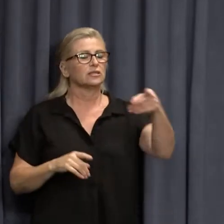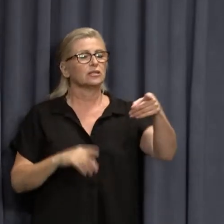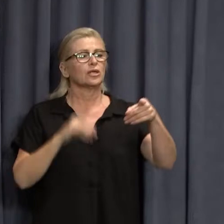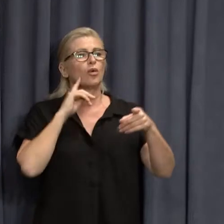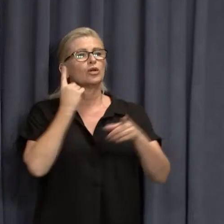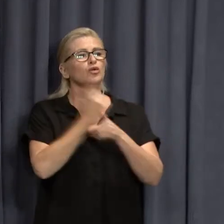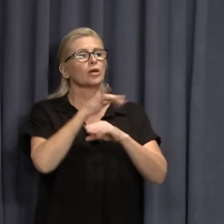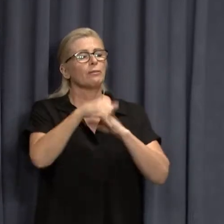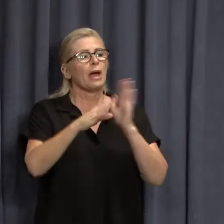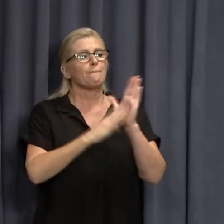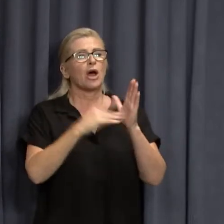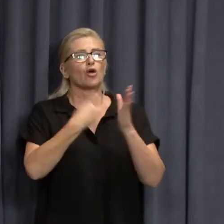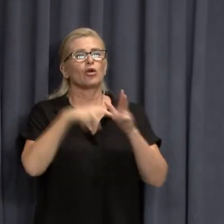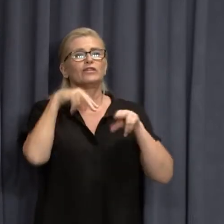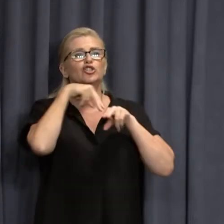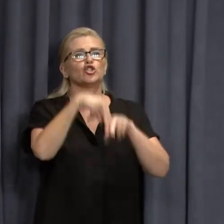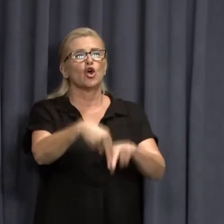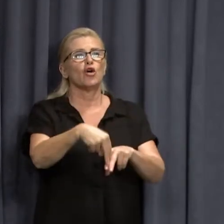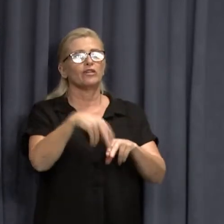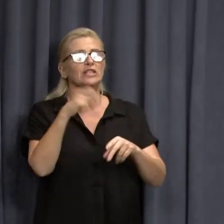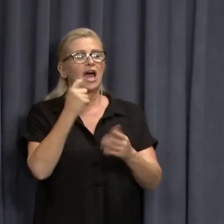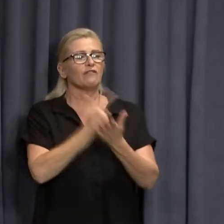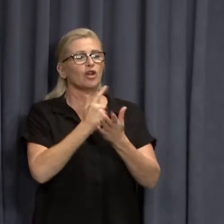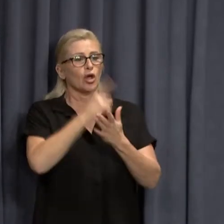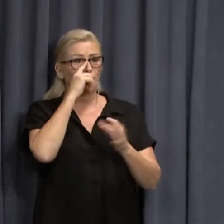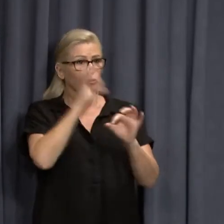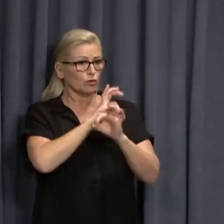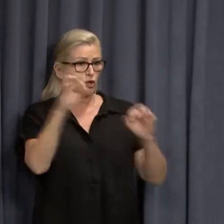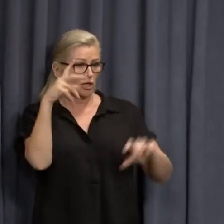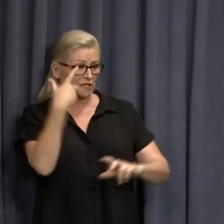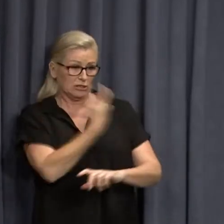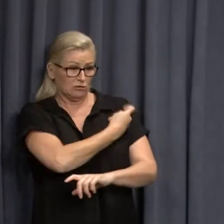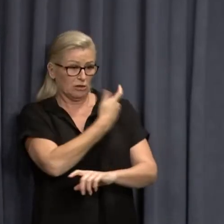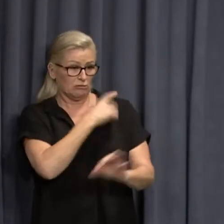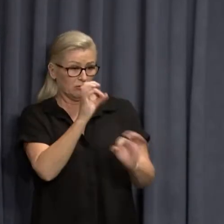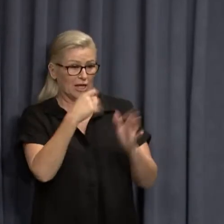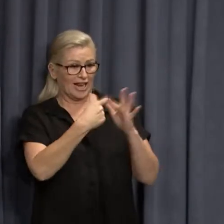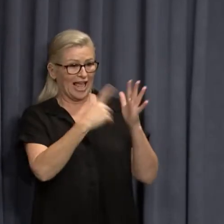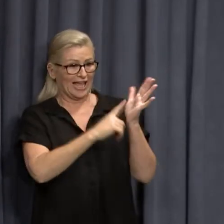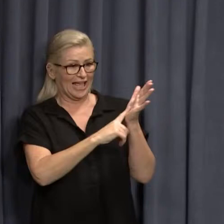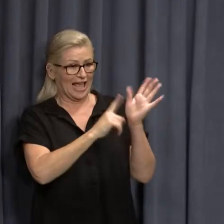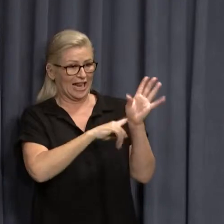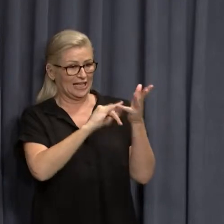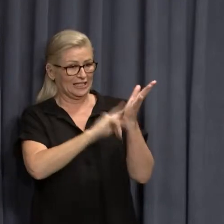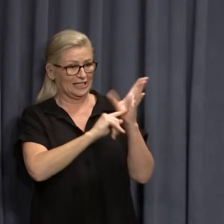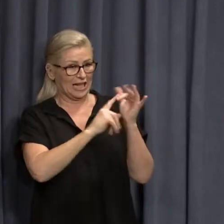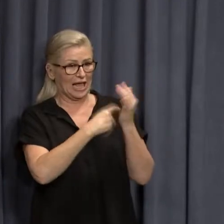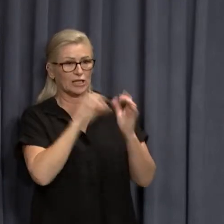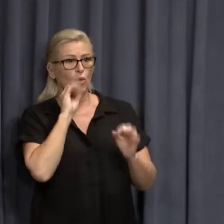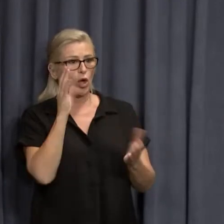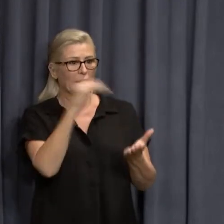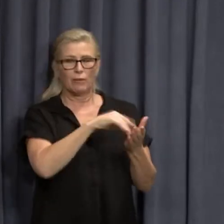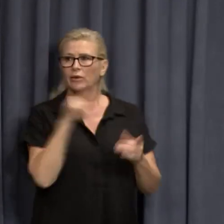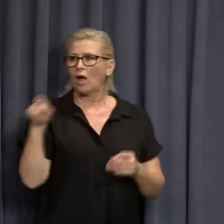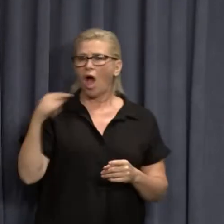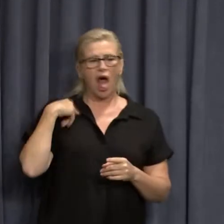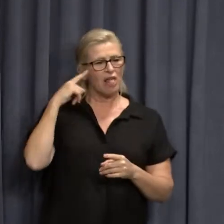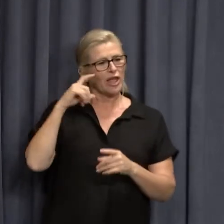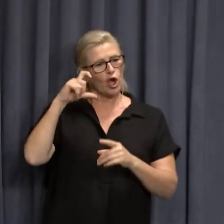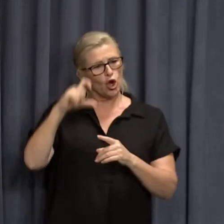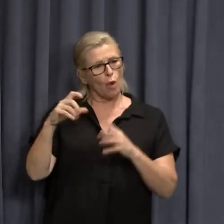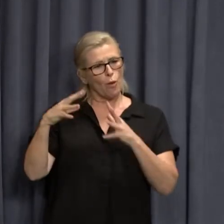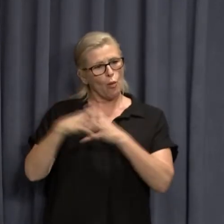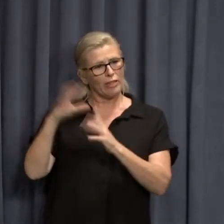Margaret River Pro. There's a number of surfers that aren't double jab. Kelly Slater. So these sort of people won't be coming here? I think the Commonwealth has rules about them coming into